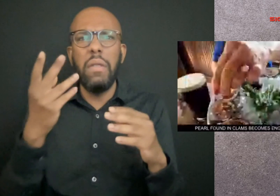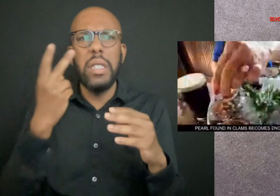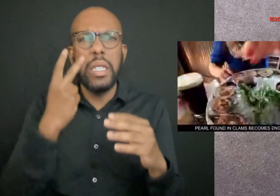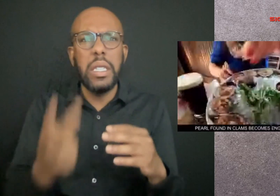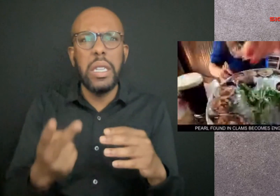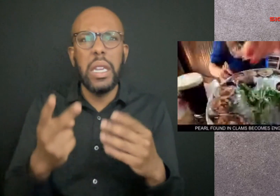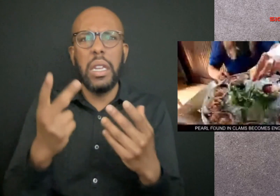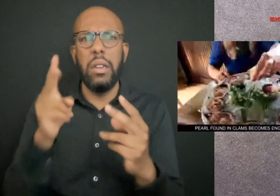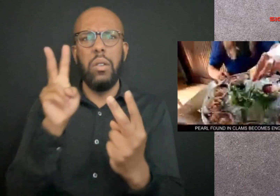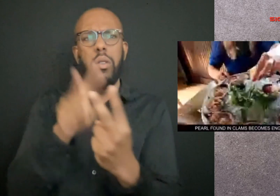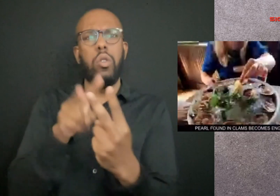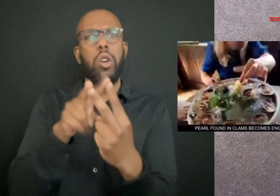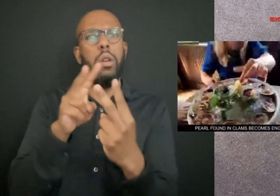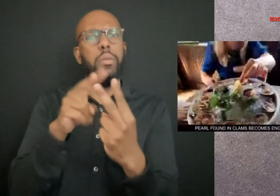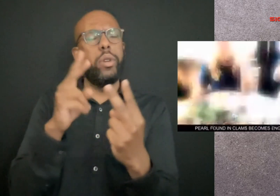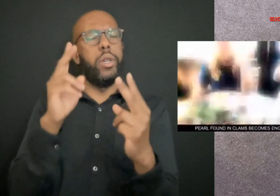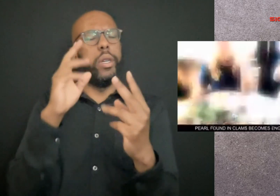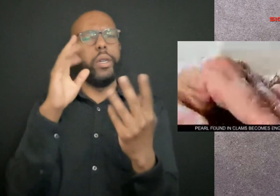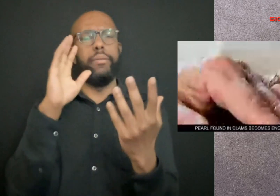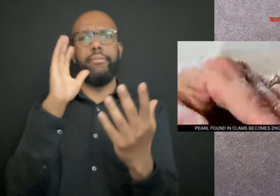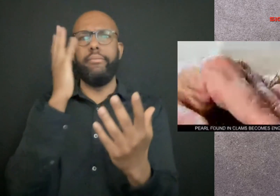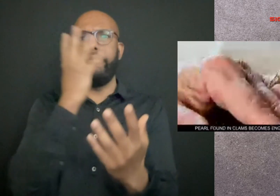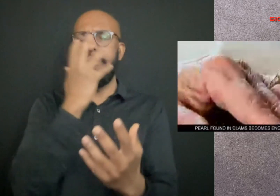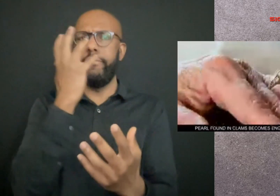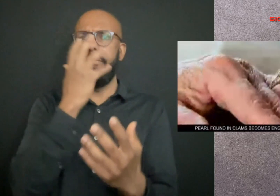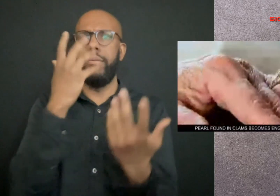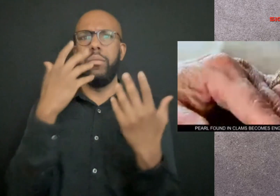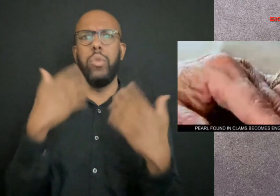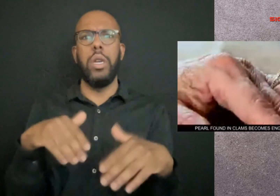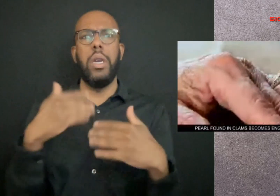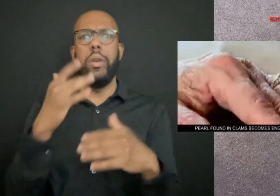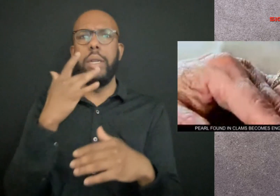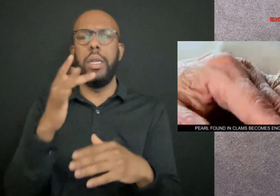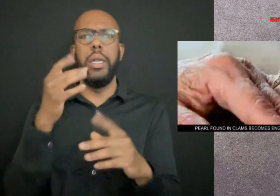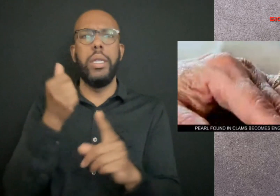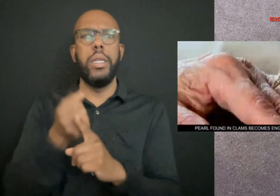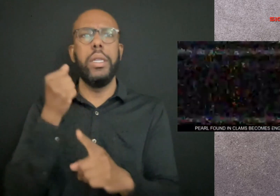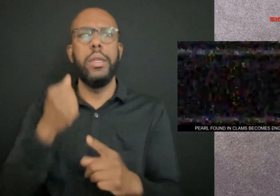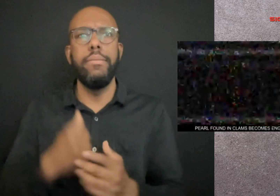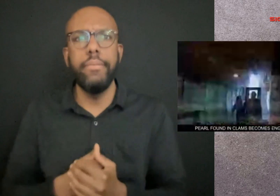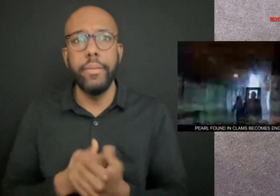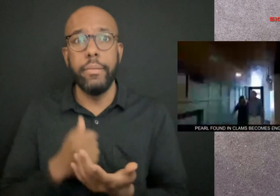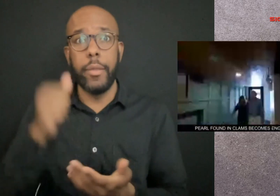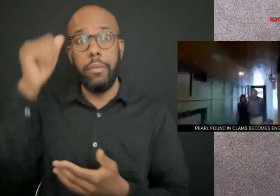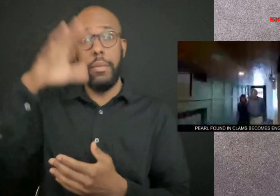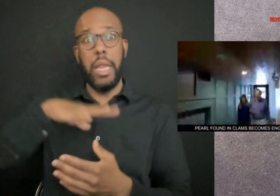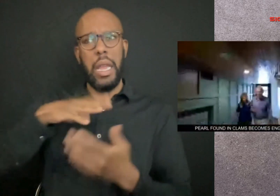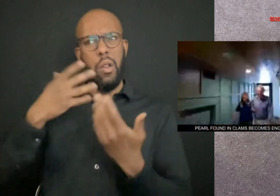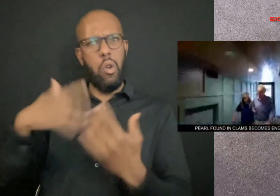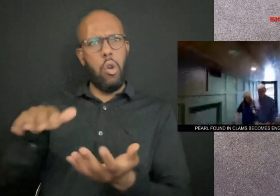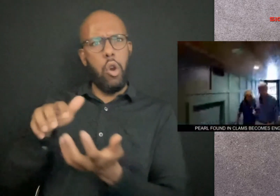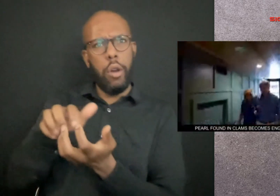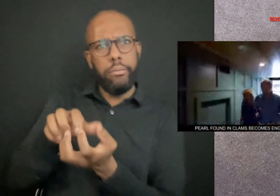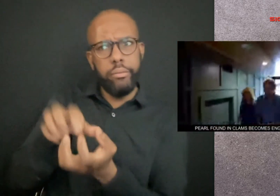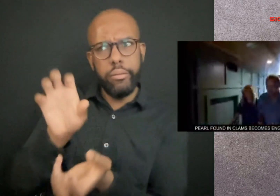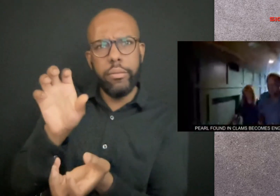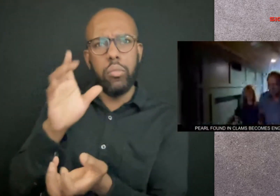The couple said this miracle was a lucky sign. The man had already proposed to the woman on July